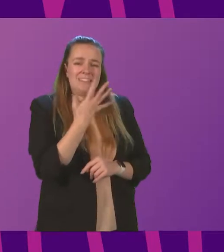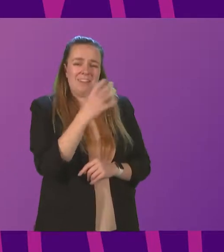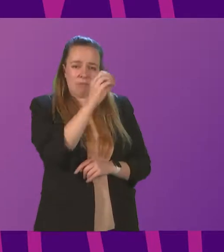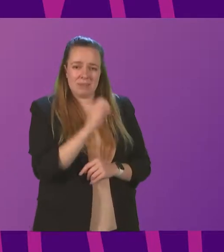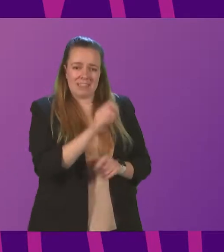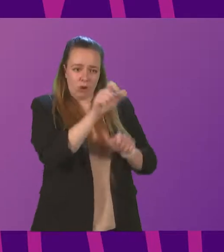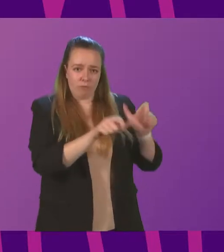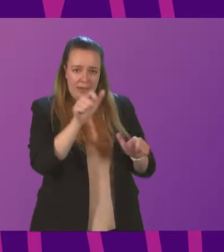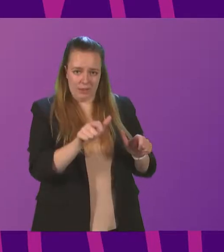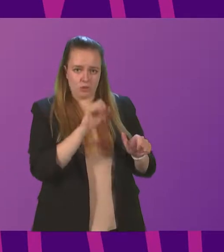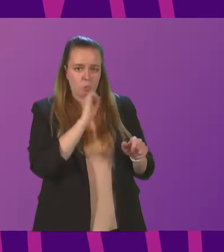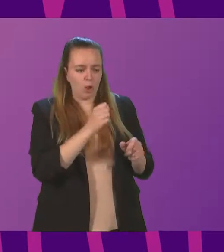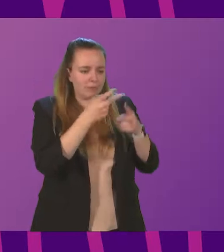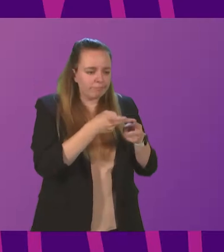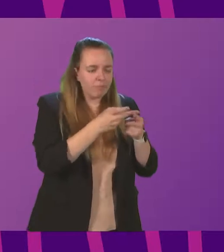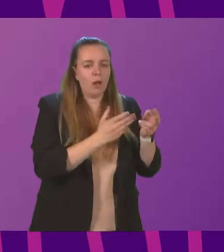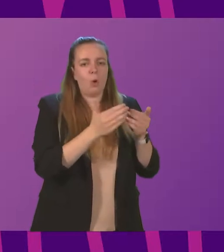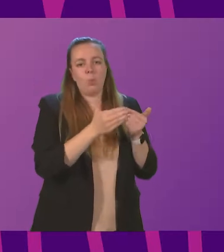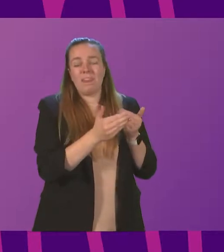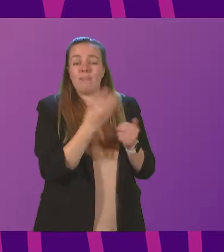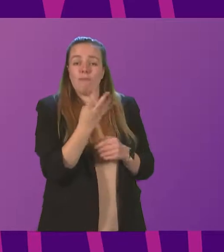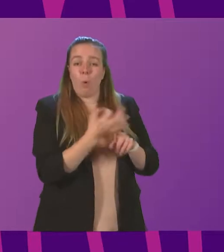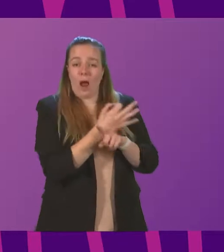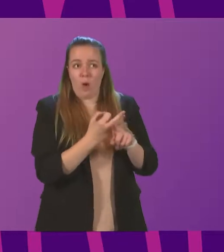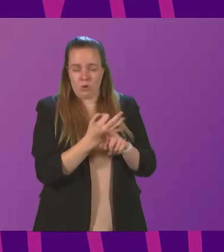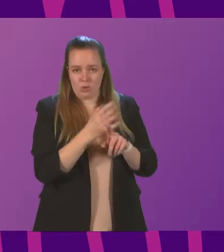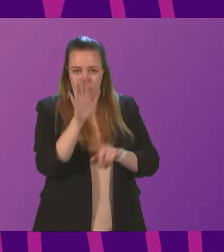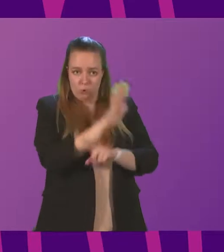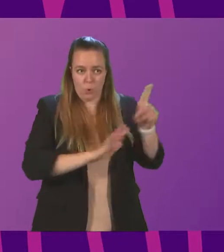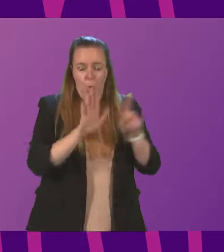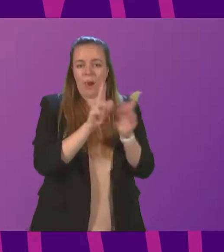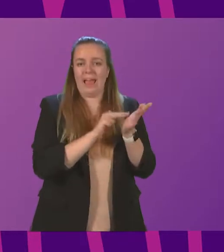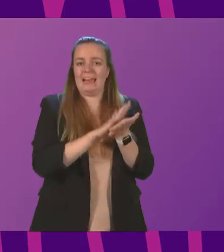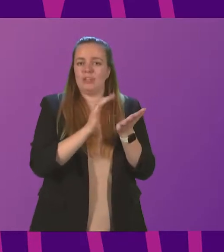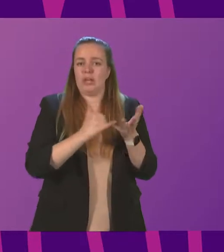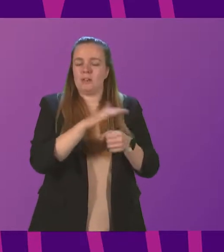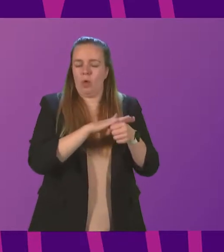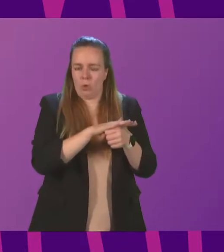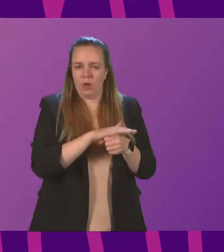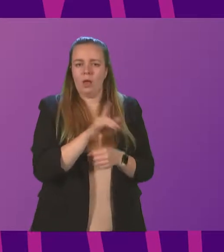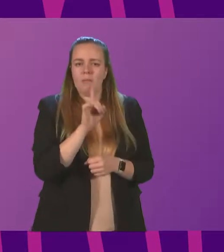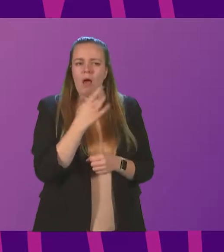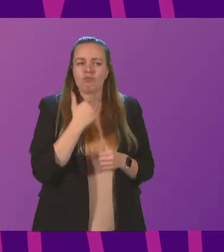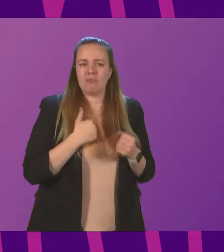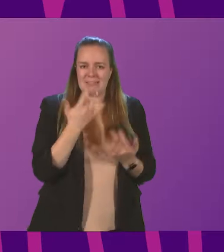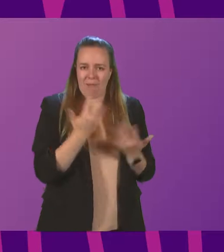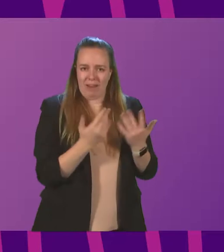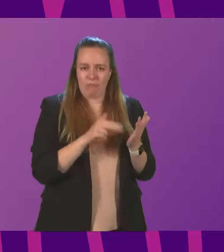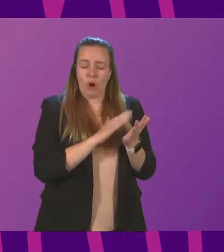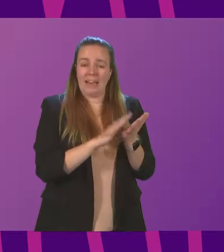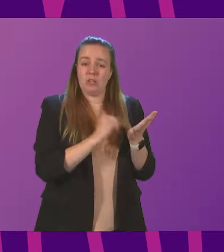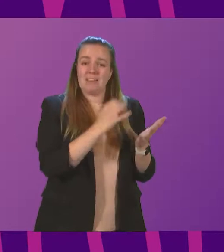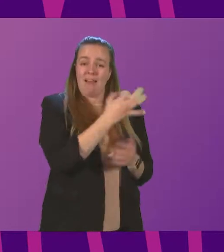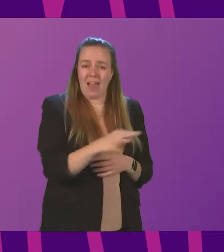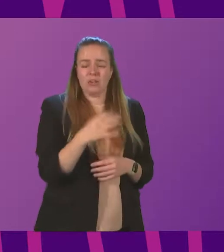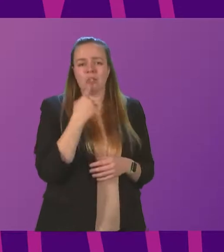patients being seen within four hours at A&E departments across all NHS localities. However, recent figures for NHS Lanarkshire